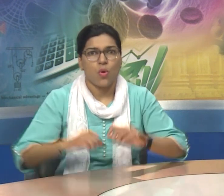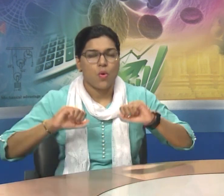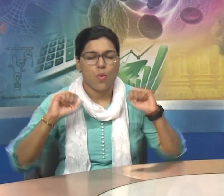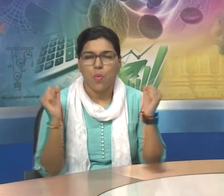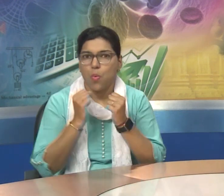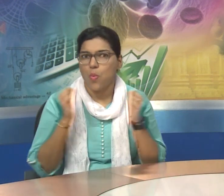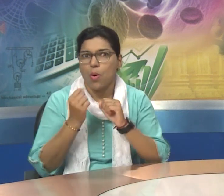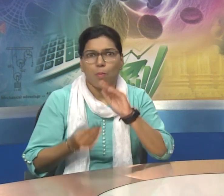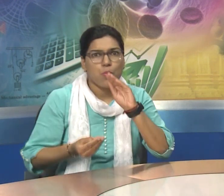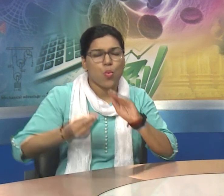Chill.